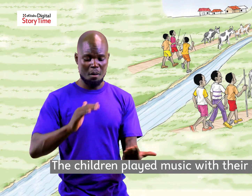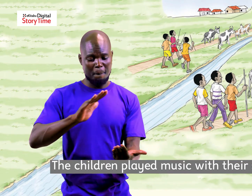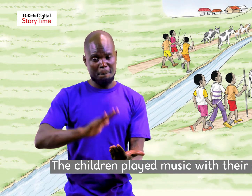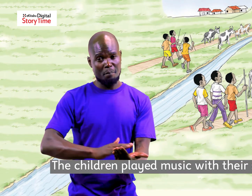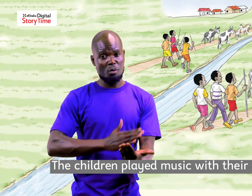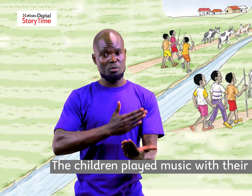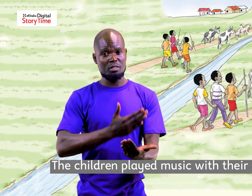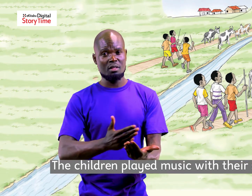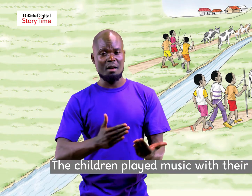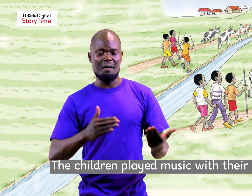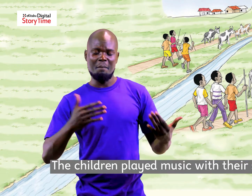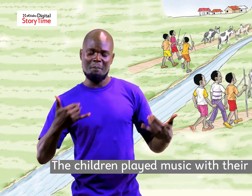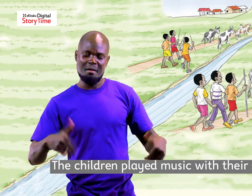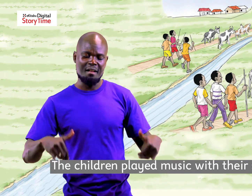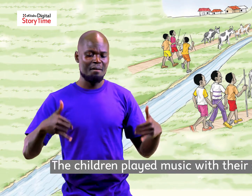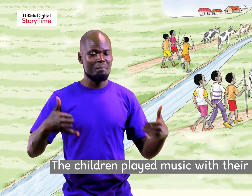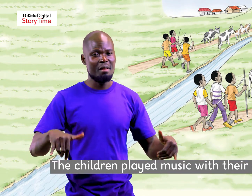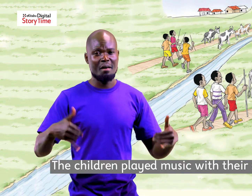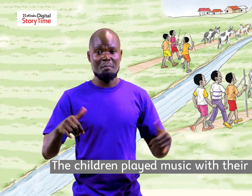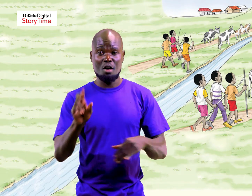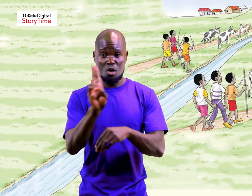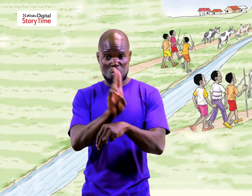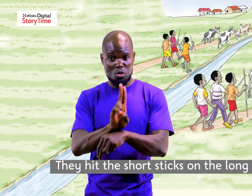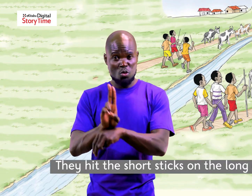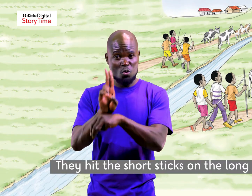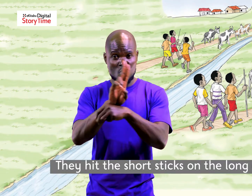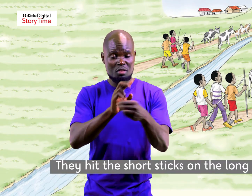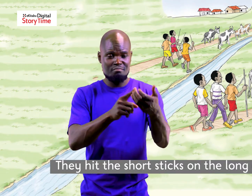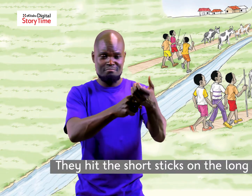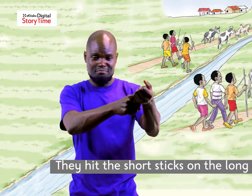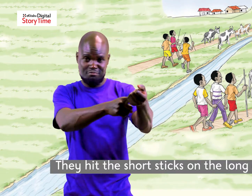the children played music with their sticks